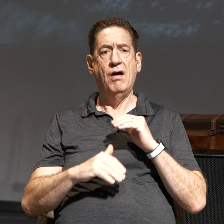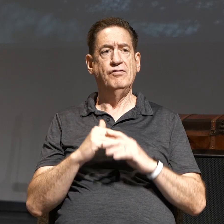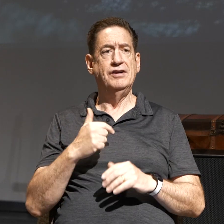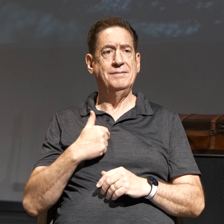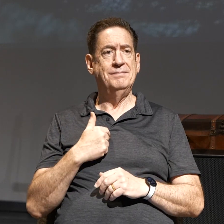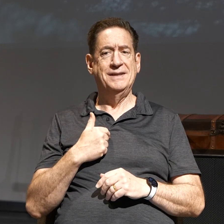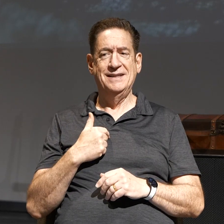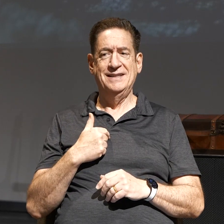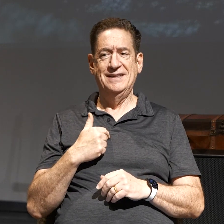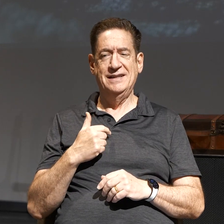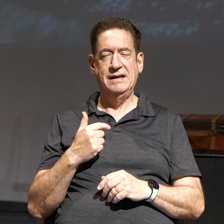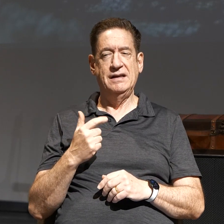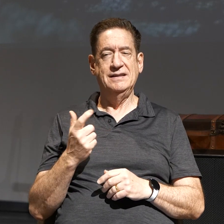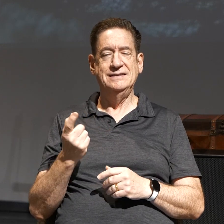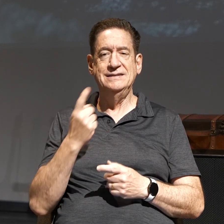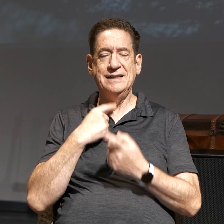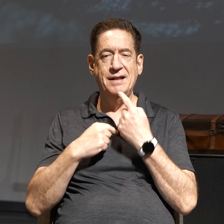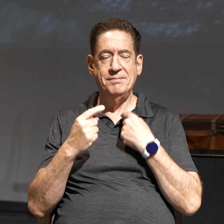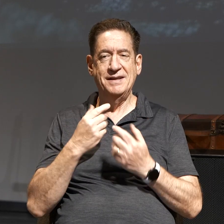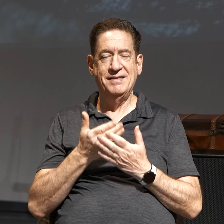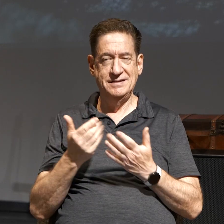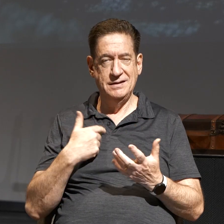want to hear.